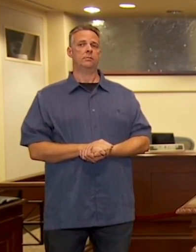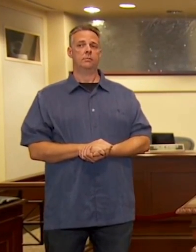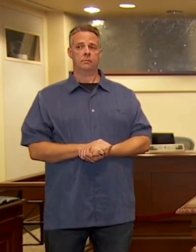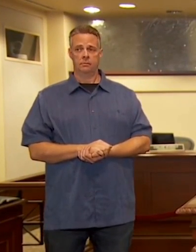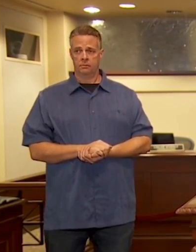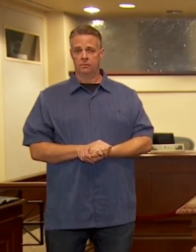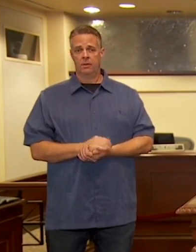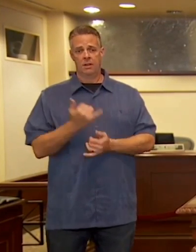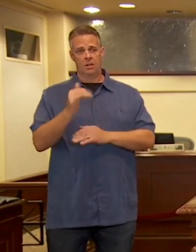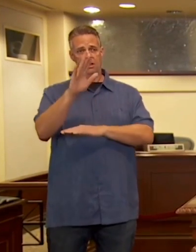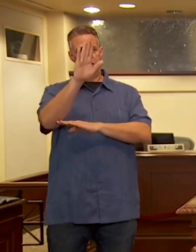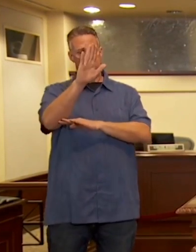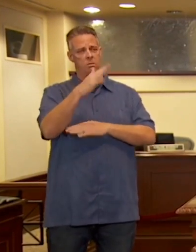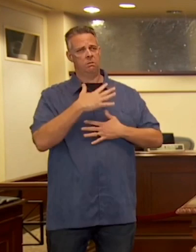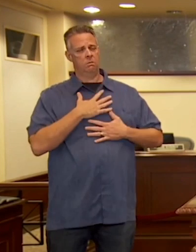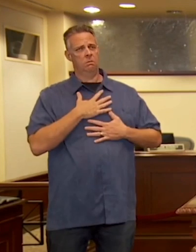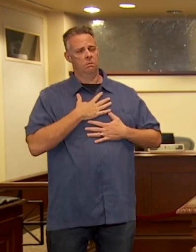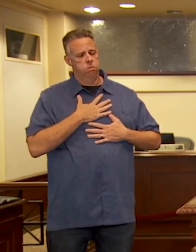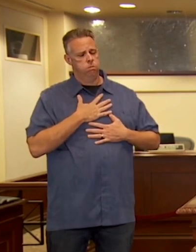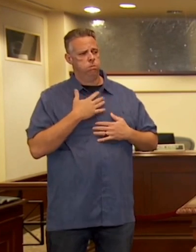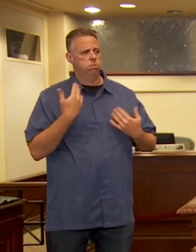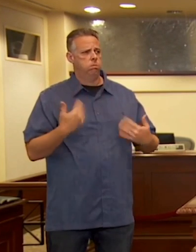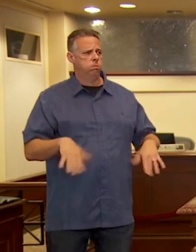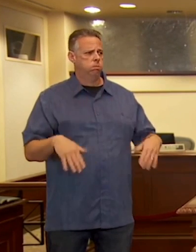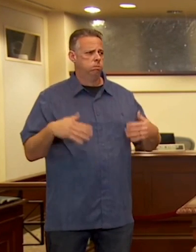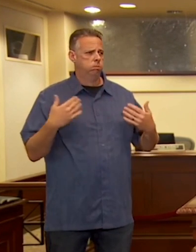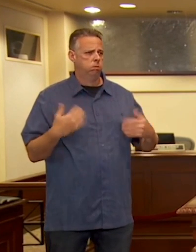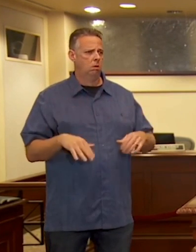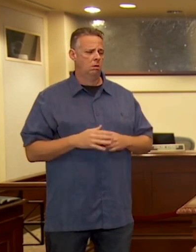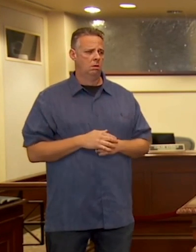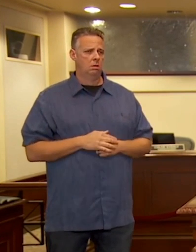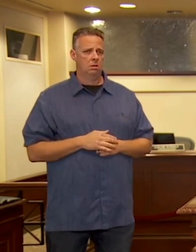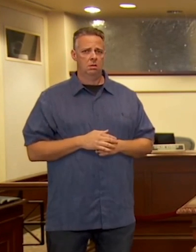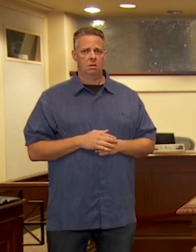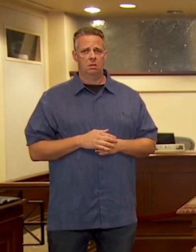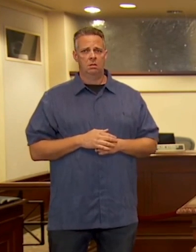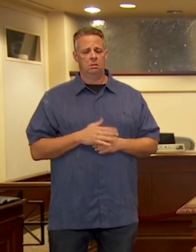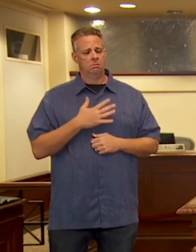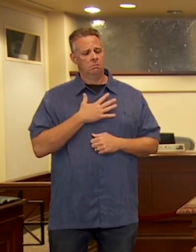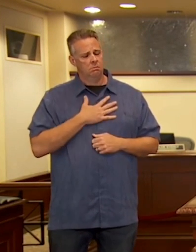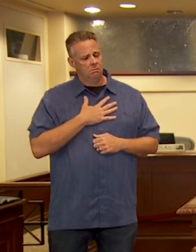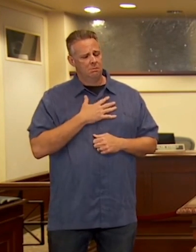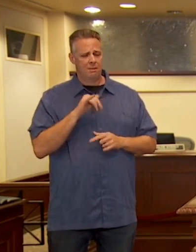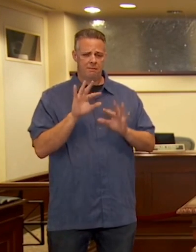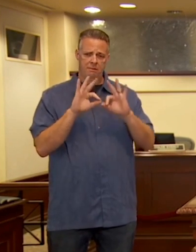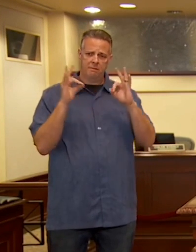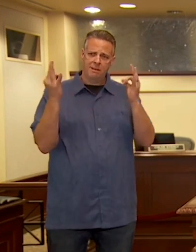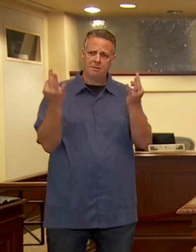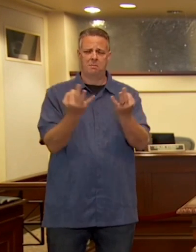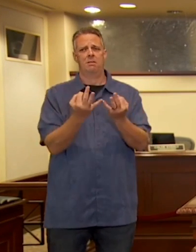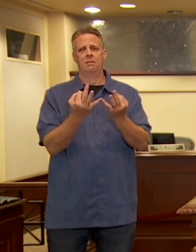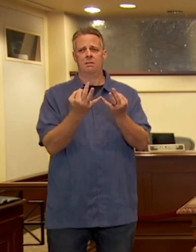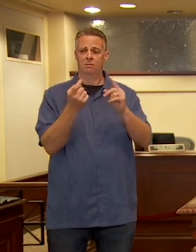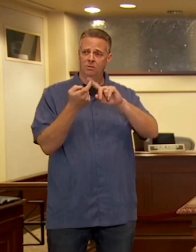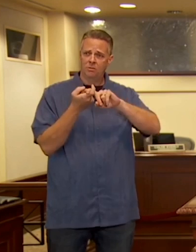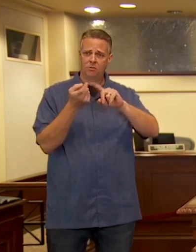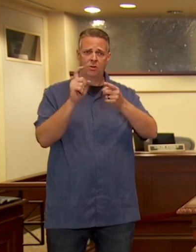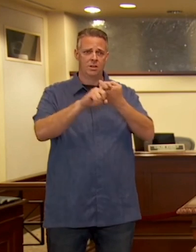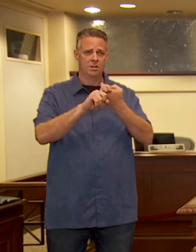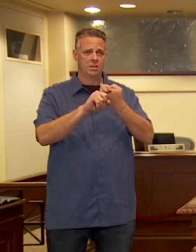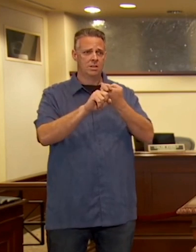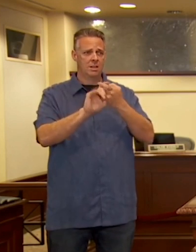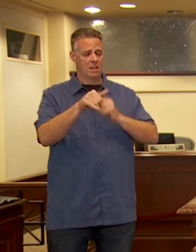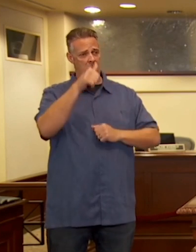Okay. And the people protesting, you know, they're protesting all these things, yet these things that are happening to them, they quote systemic